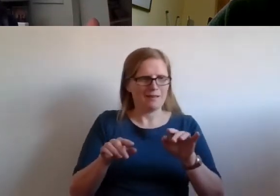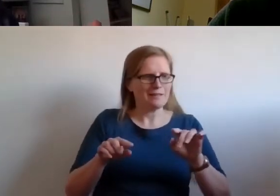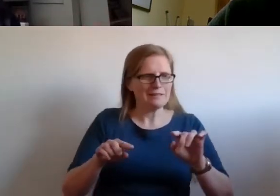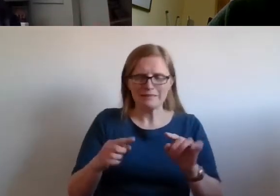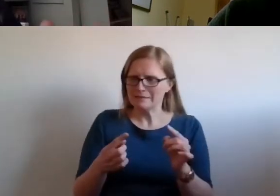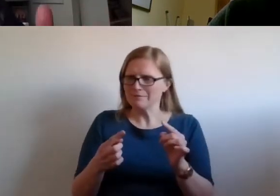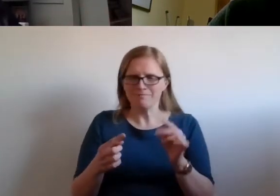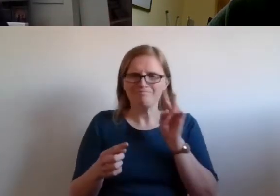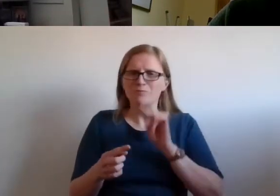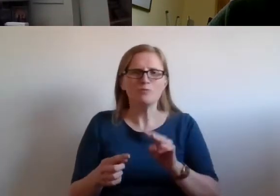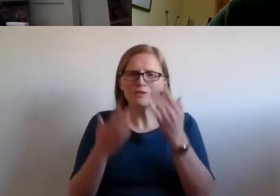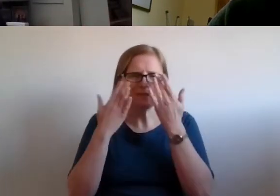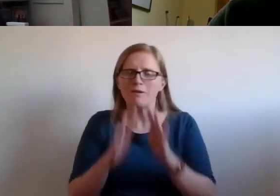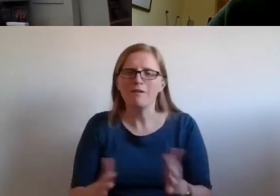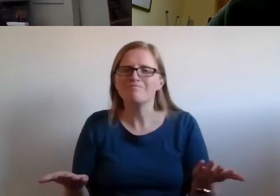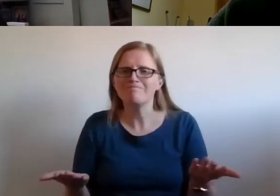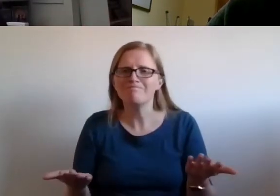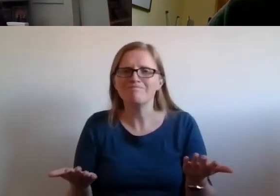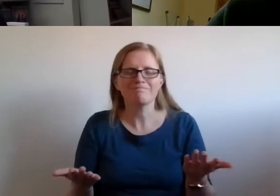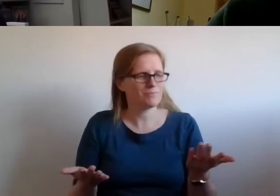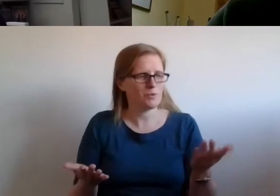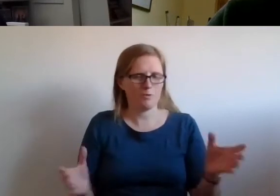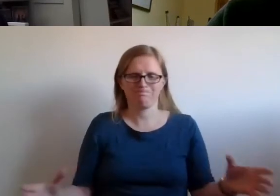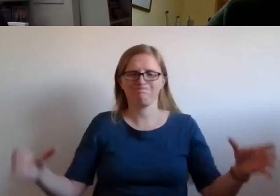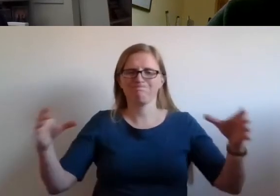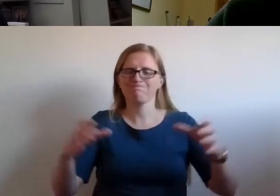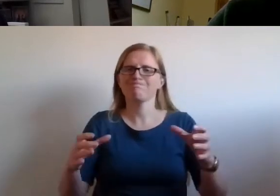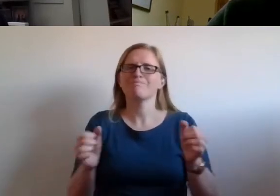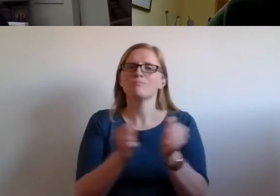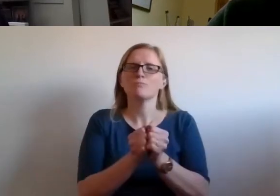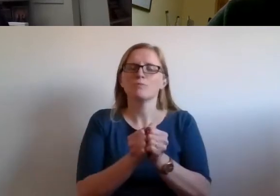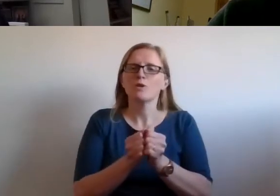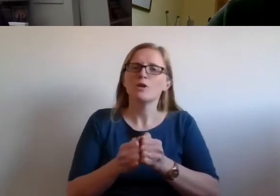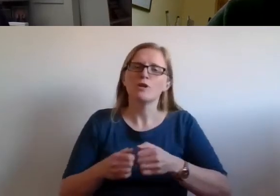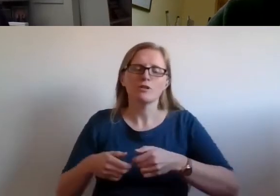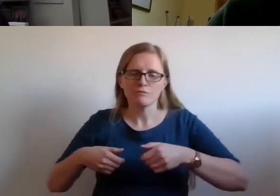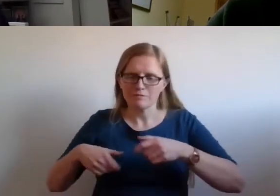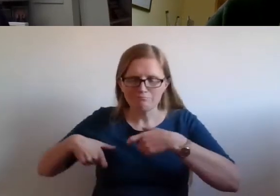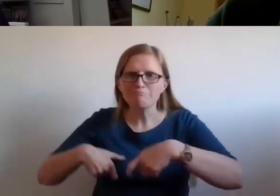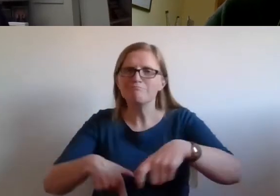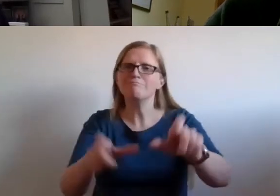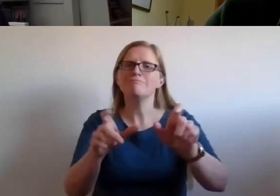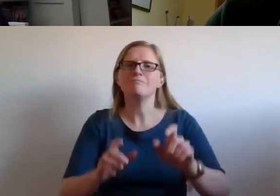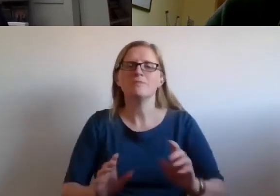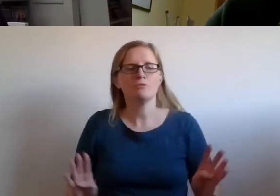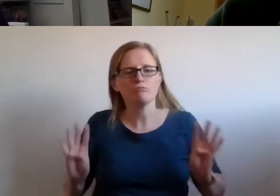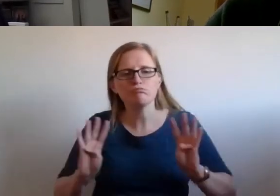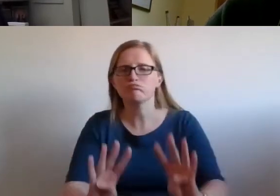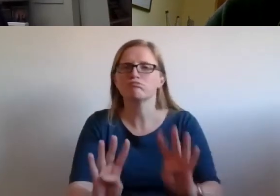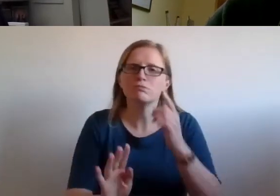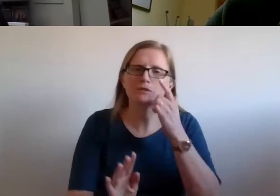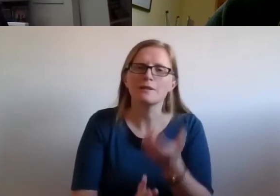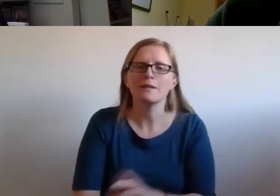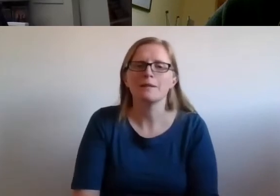But I agree that this is a journey that we can work and walk together on. So the poverty truth commission